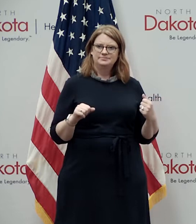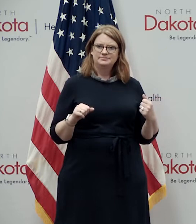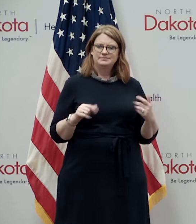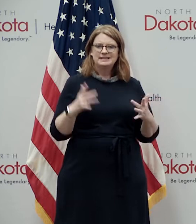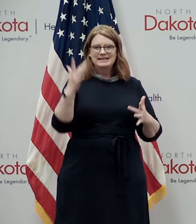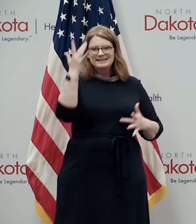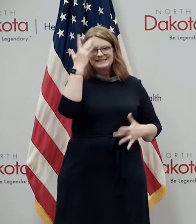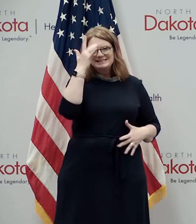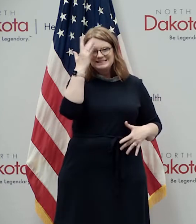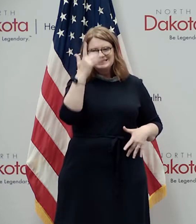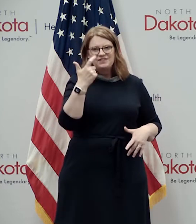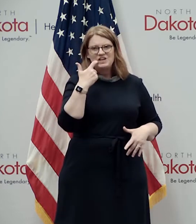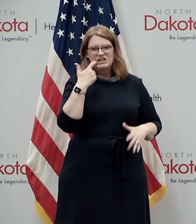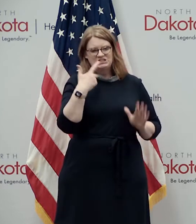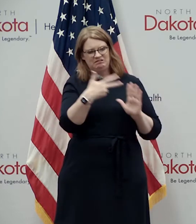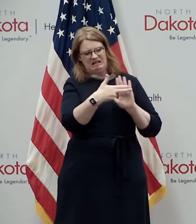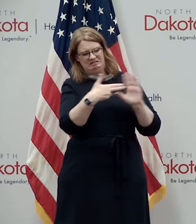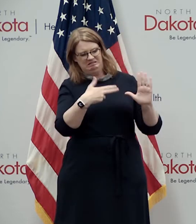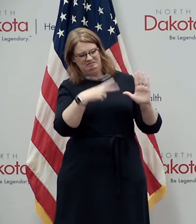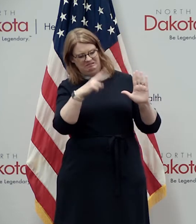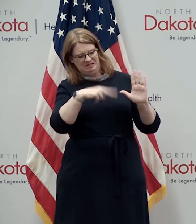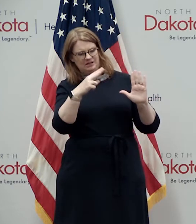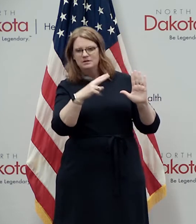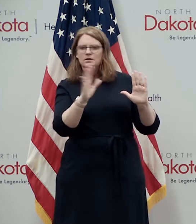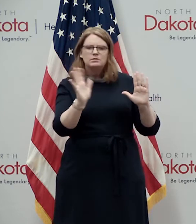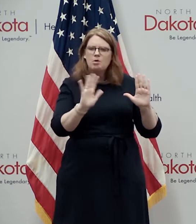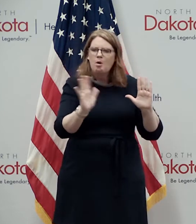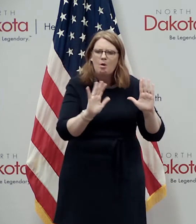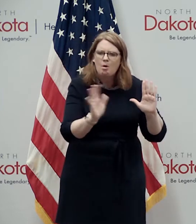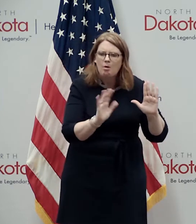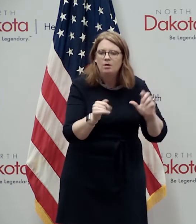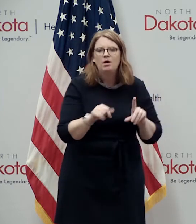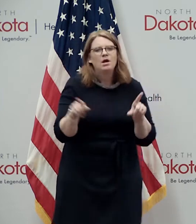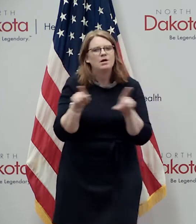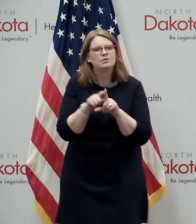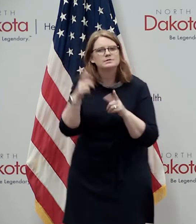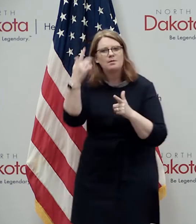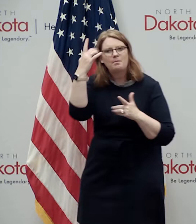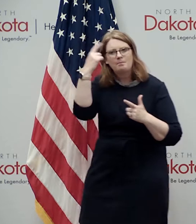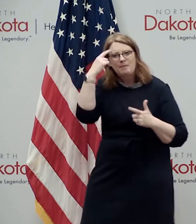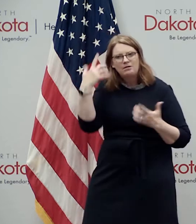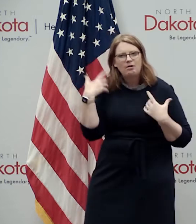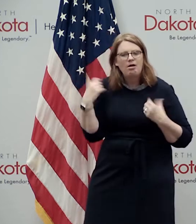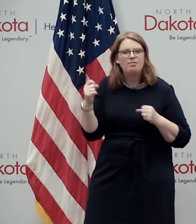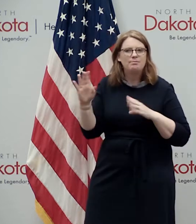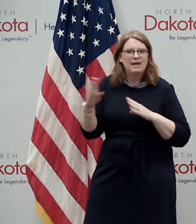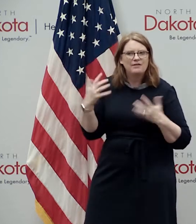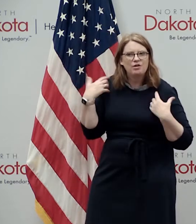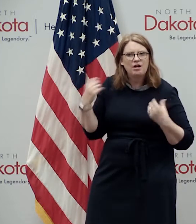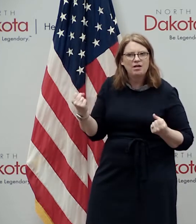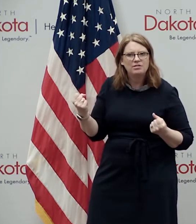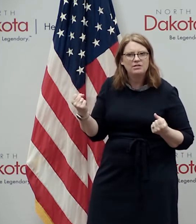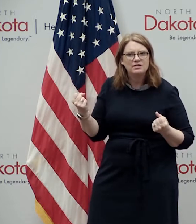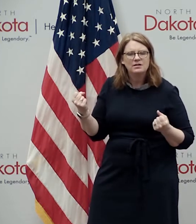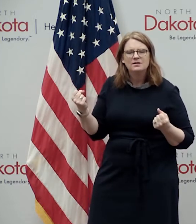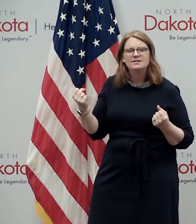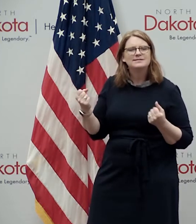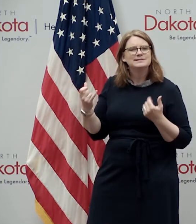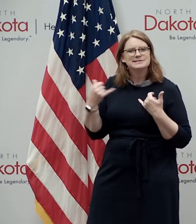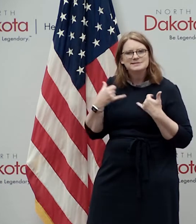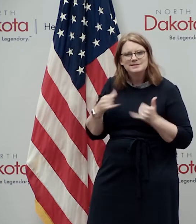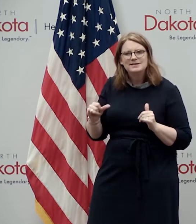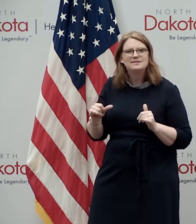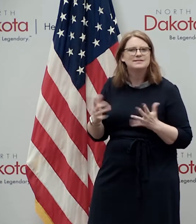the disease of addiction but in the same way we want to remove the shame and stigma associated with mental or behavioral health because health means both uh